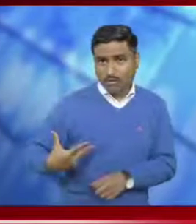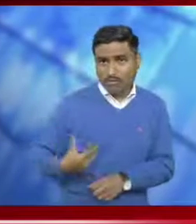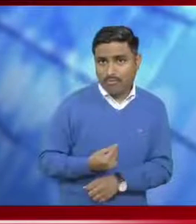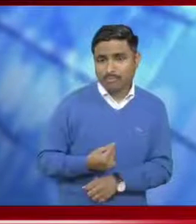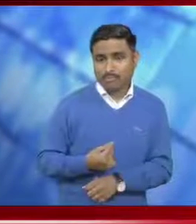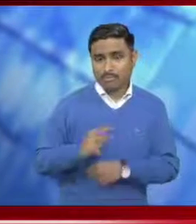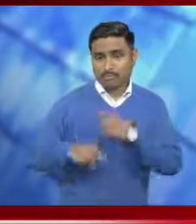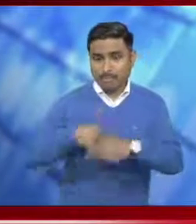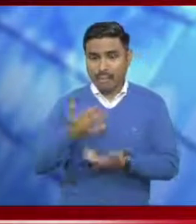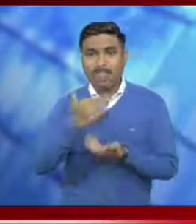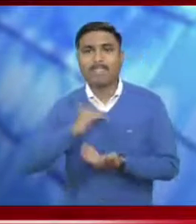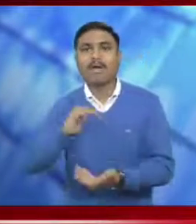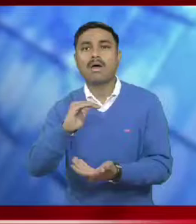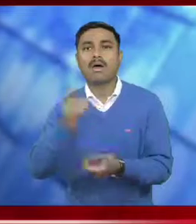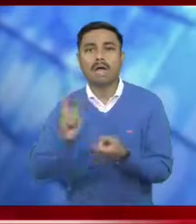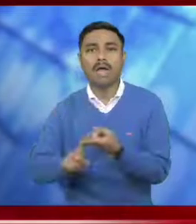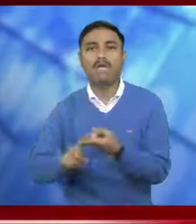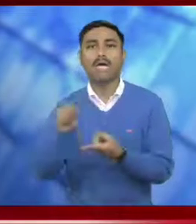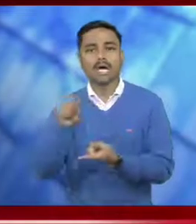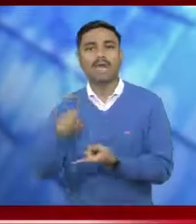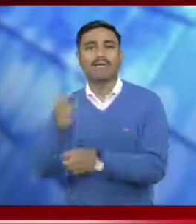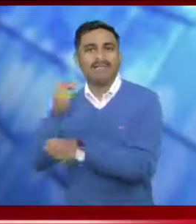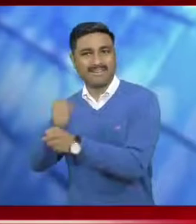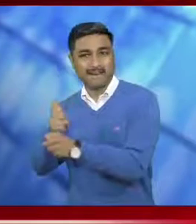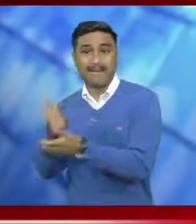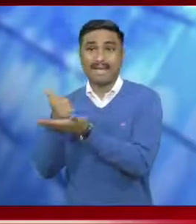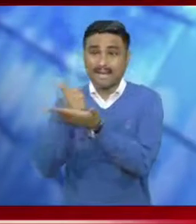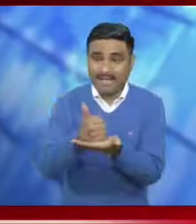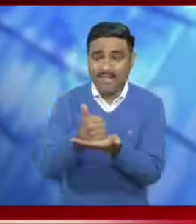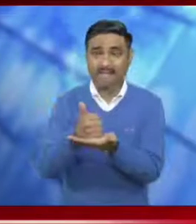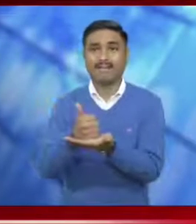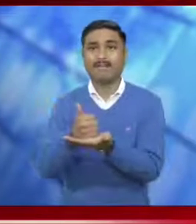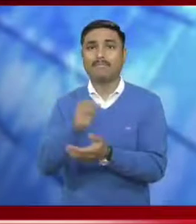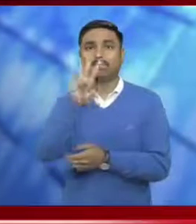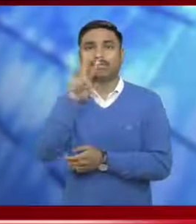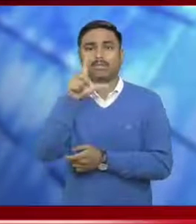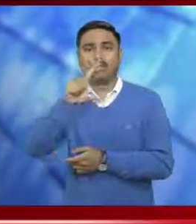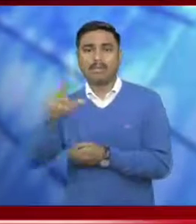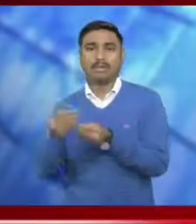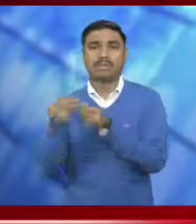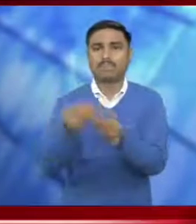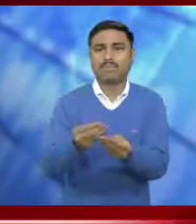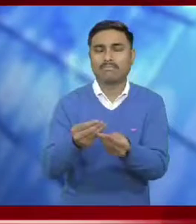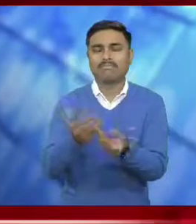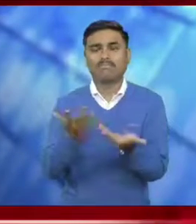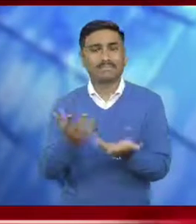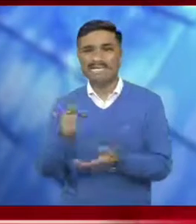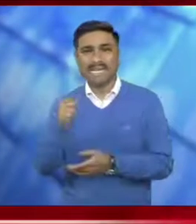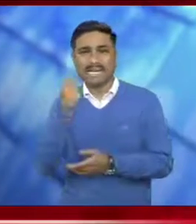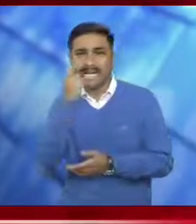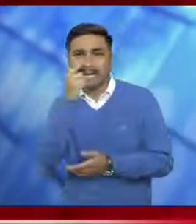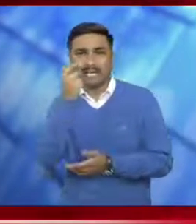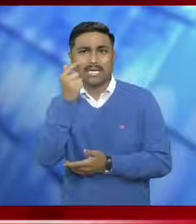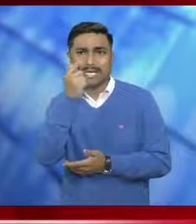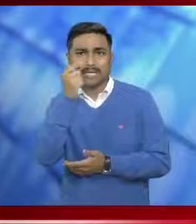Chief Minister announced the Vatsalya Scheme for declining fertility rate of Sikkim in which he said, this scheme would